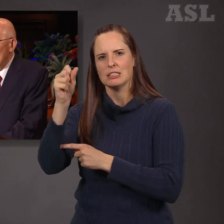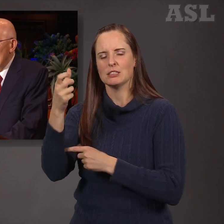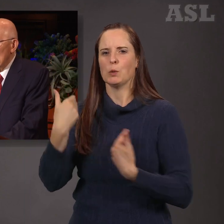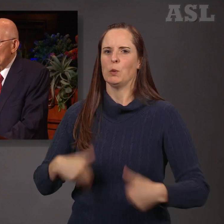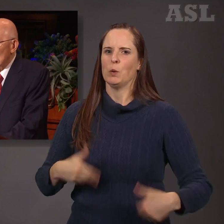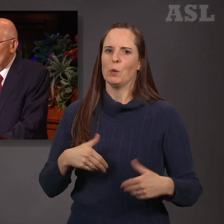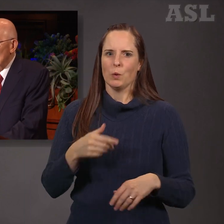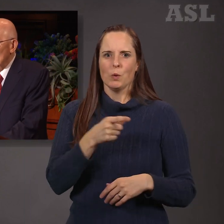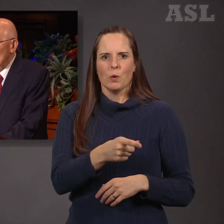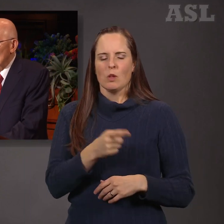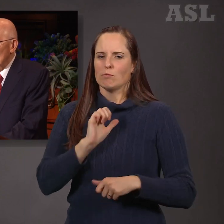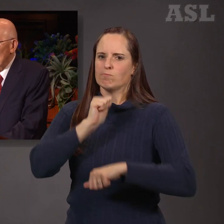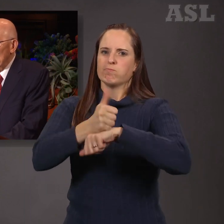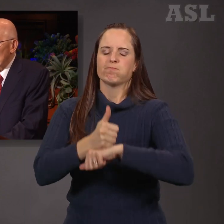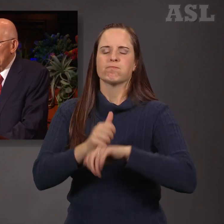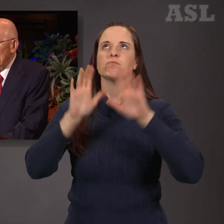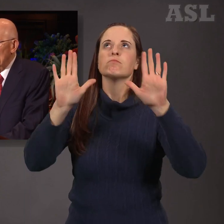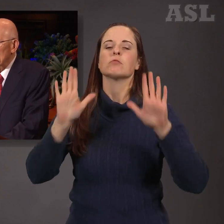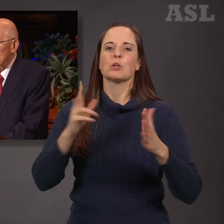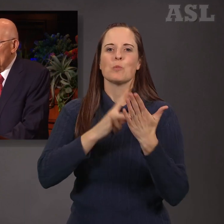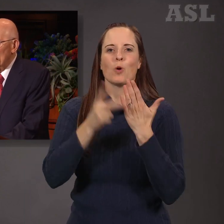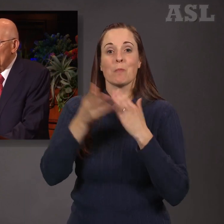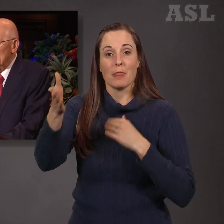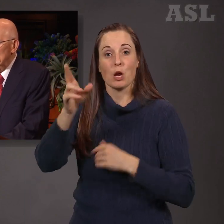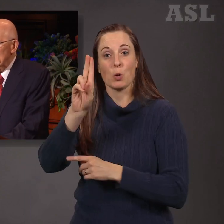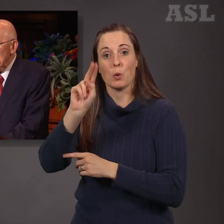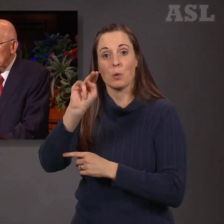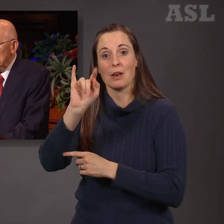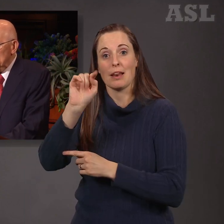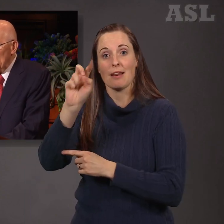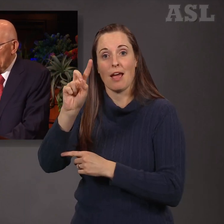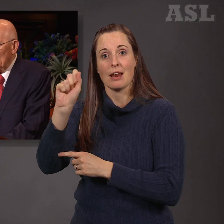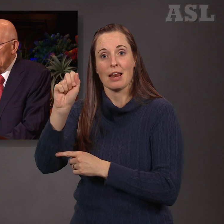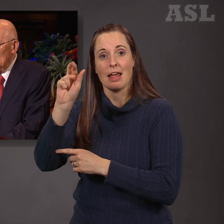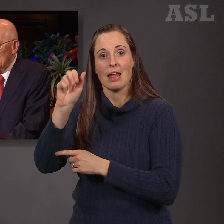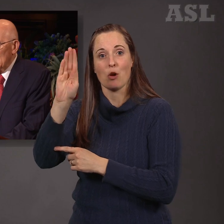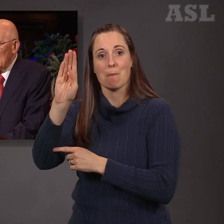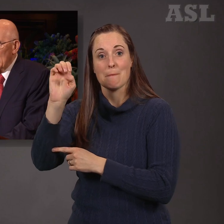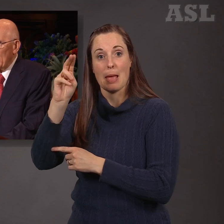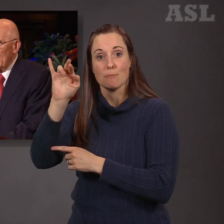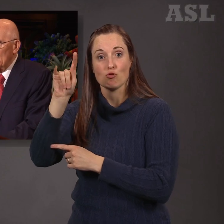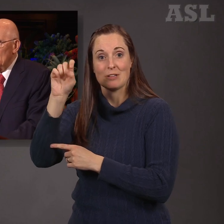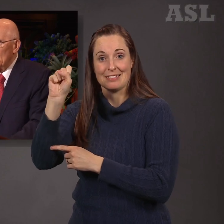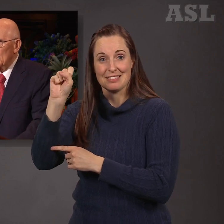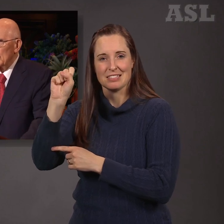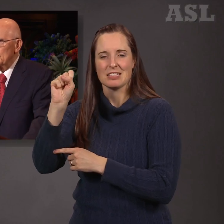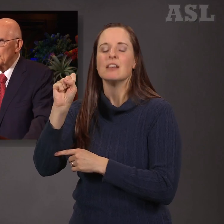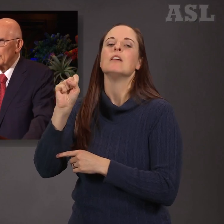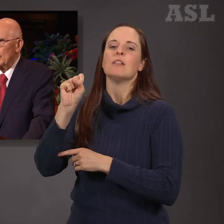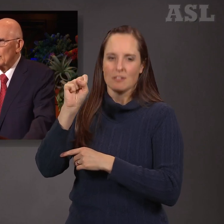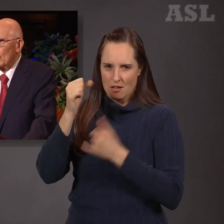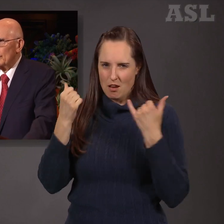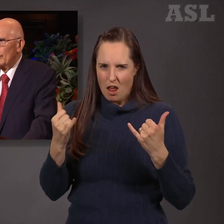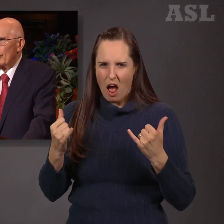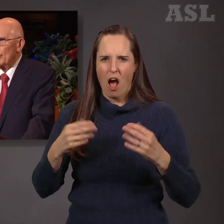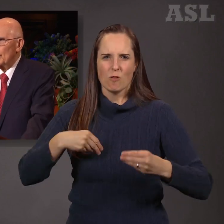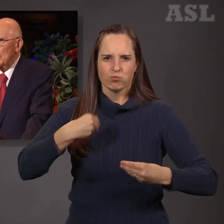Through the Guru Nanak Darbar Sikh Temple, they are currently serving over 30